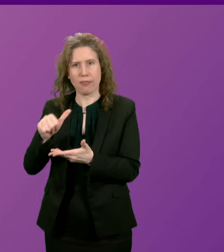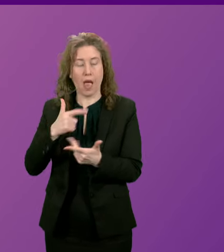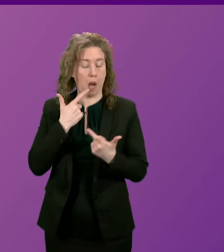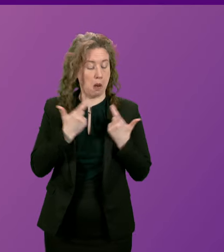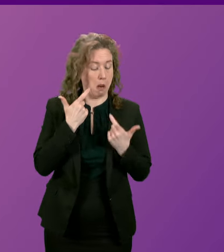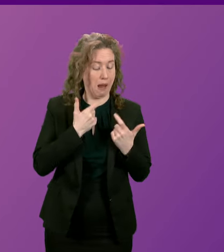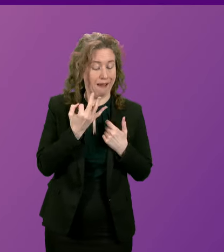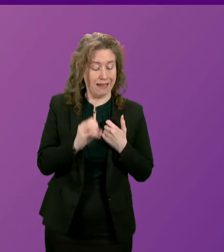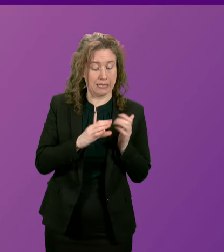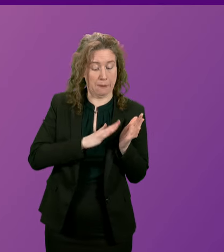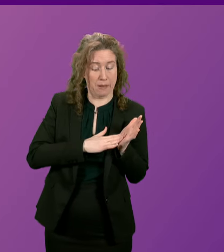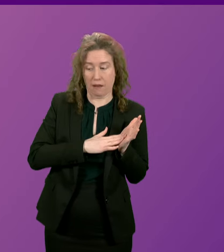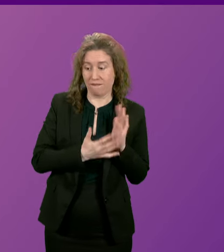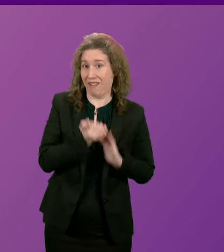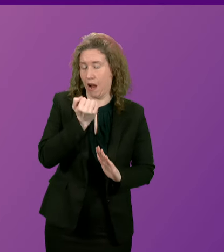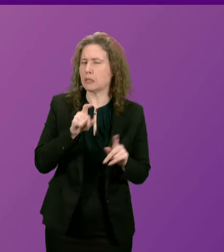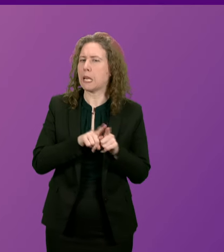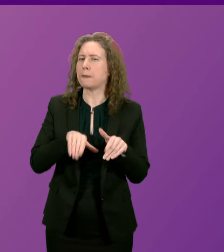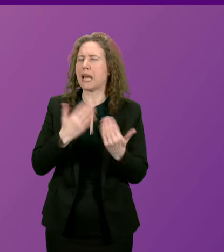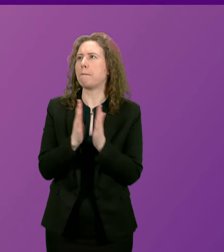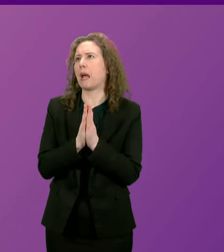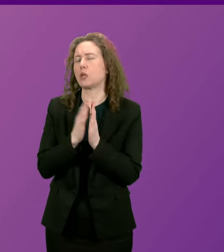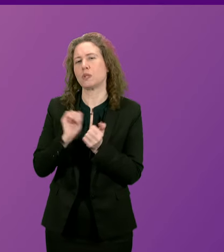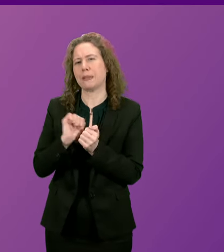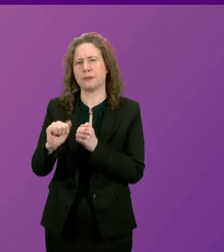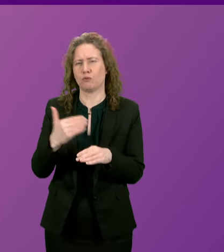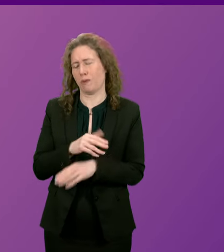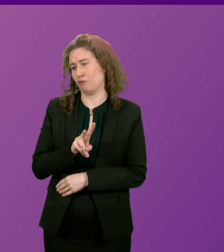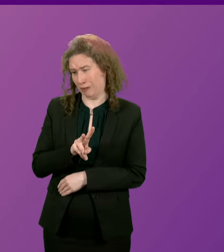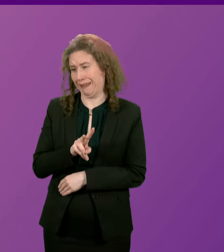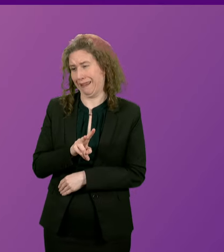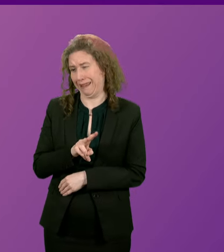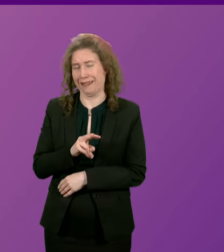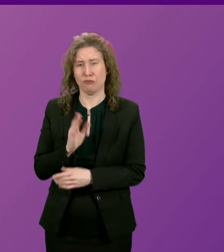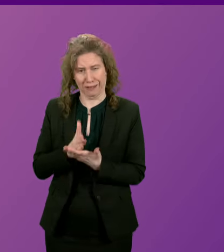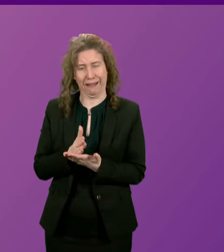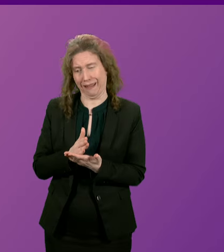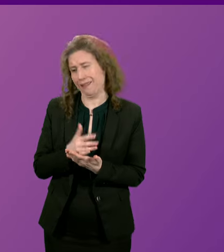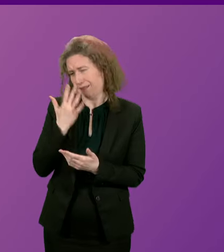million the day he was begging to keep his job. People can see right through the sham.